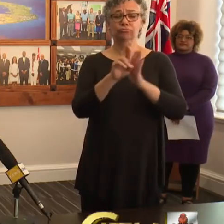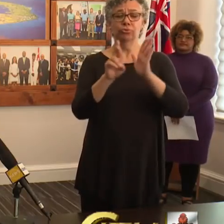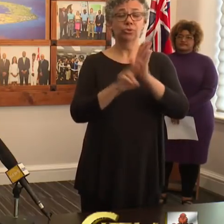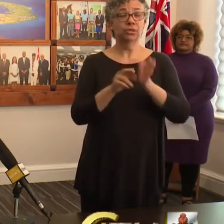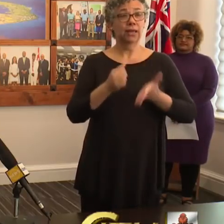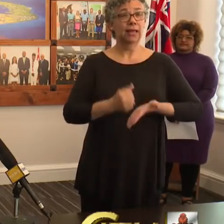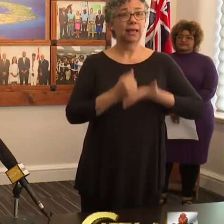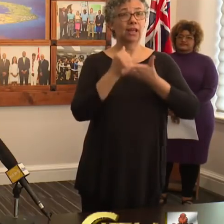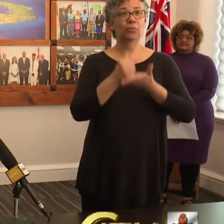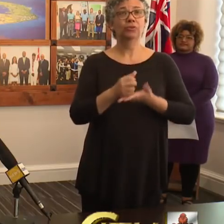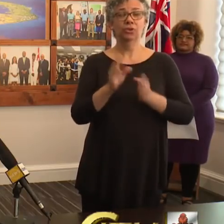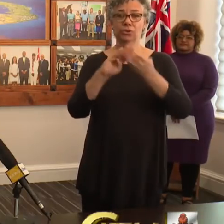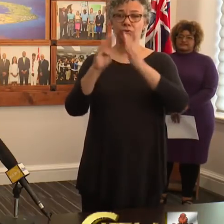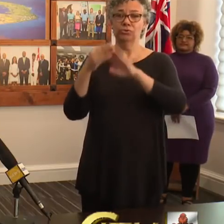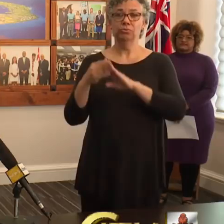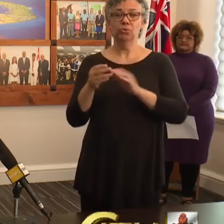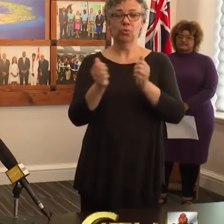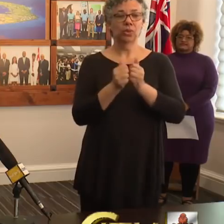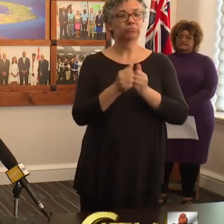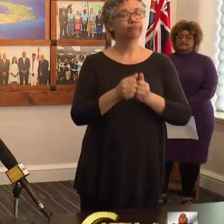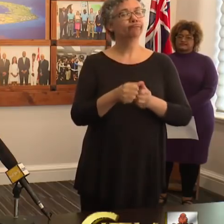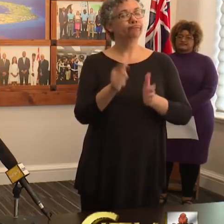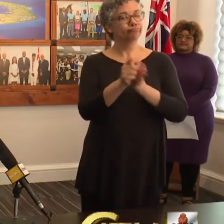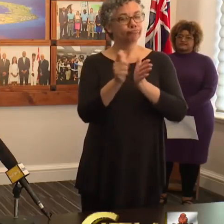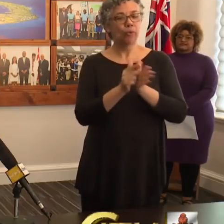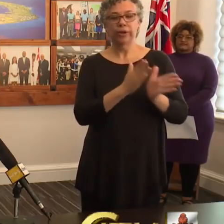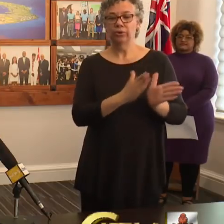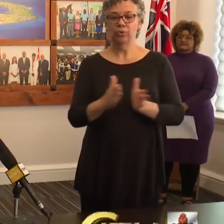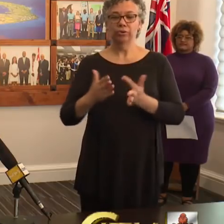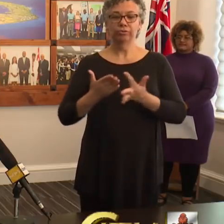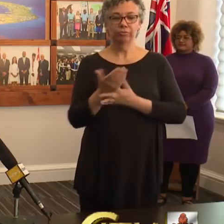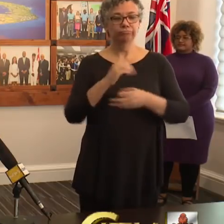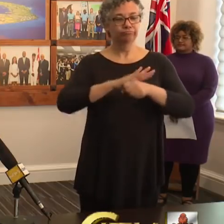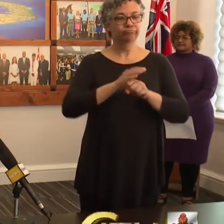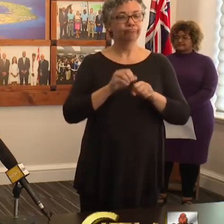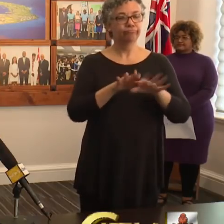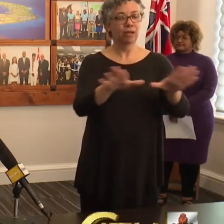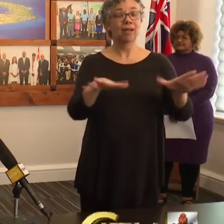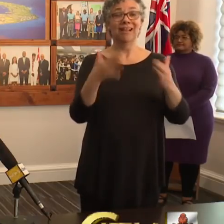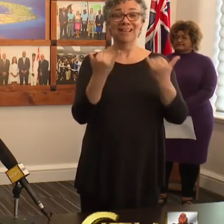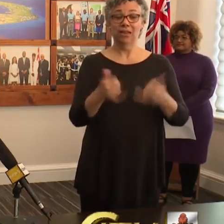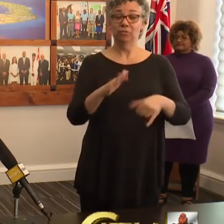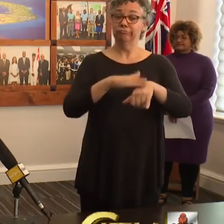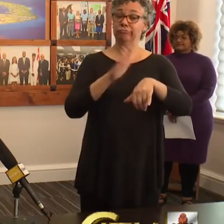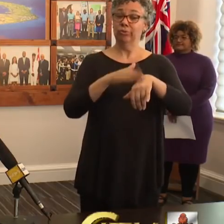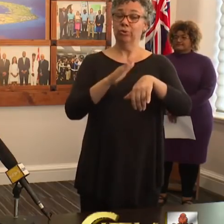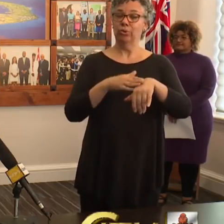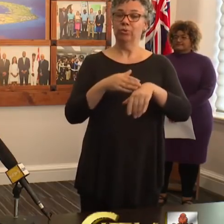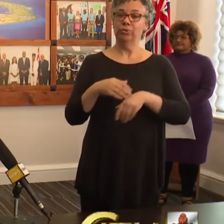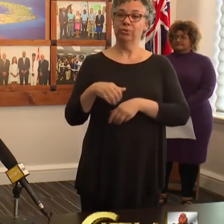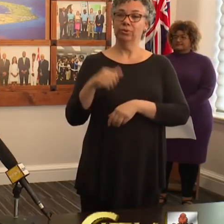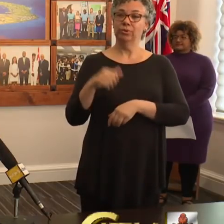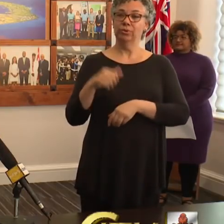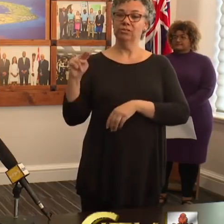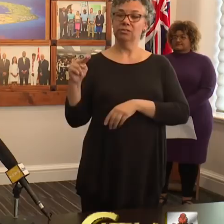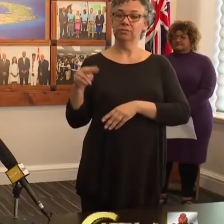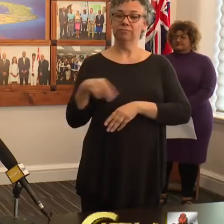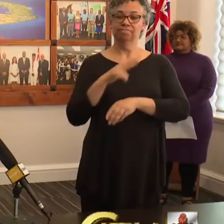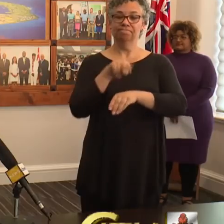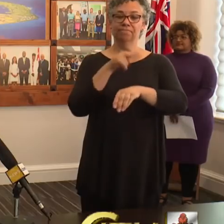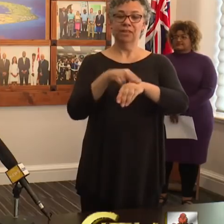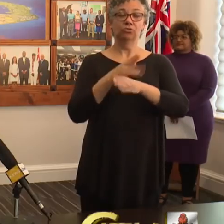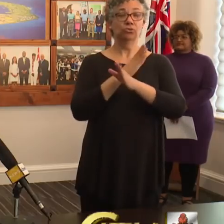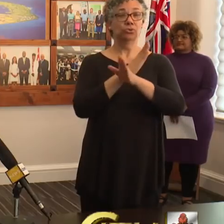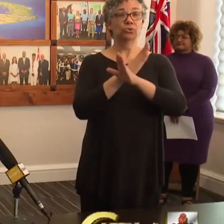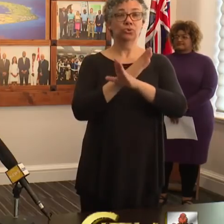and order throughout the COVID-19 pandemic. I now call upon the Minister of National Security to provide an update on the implementation